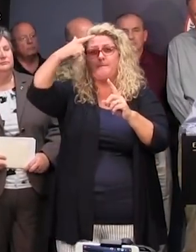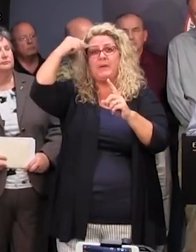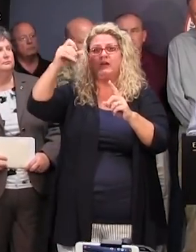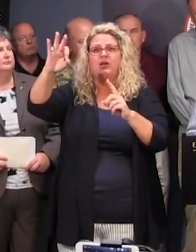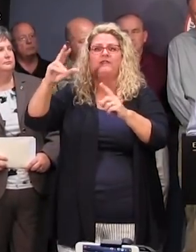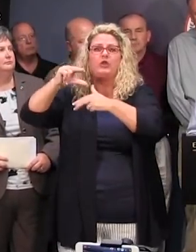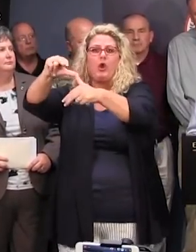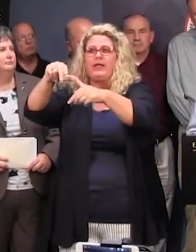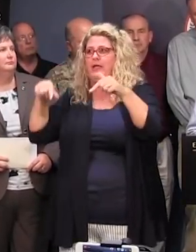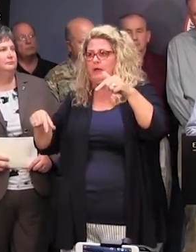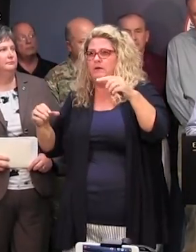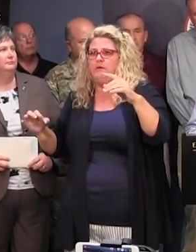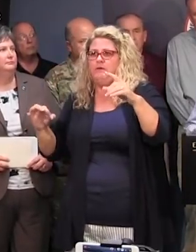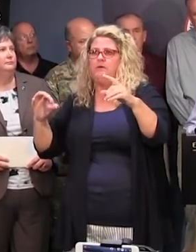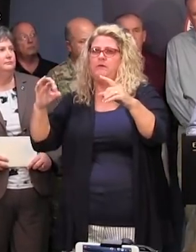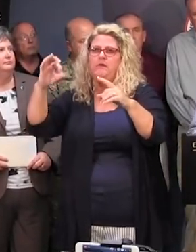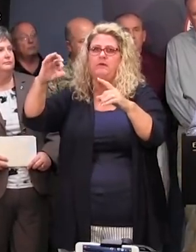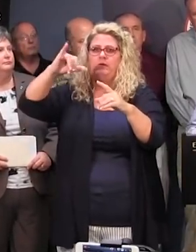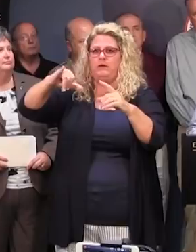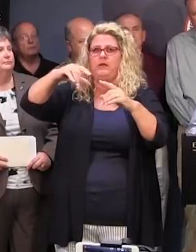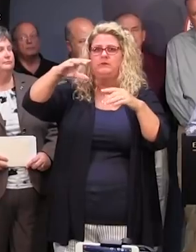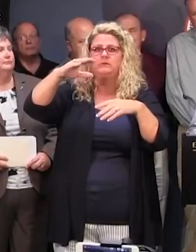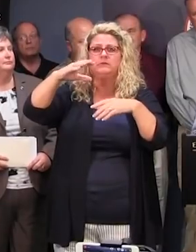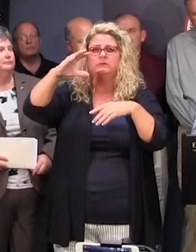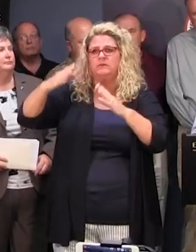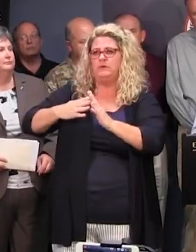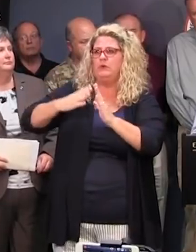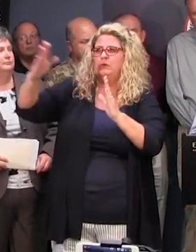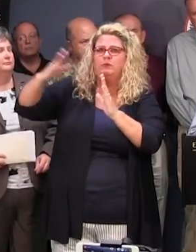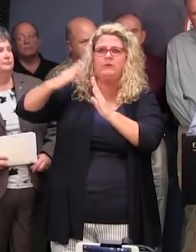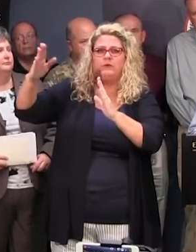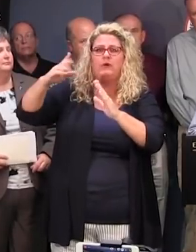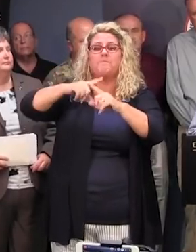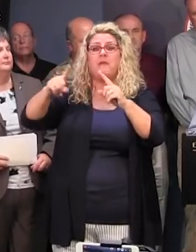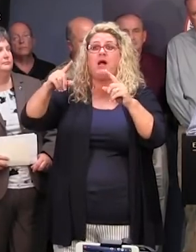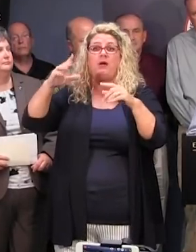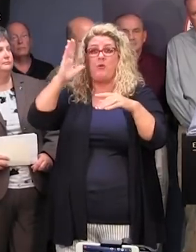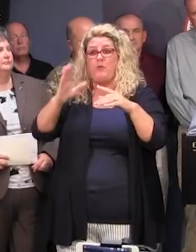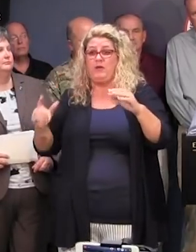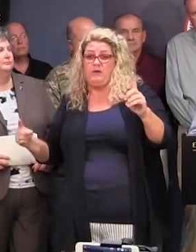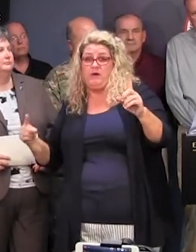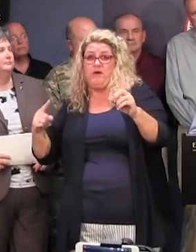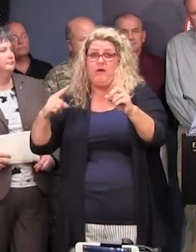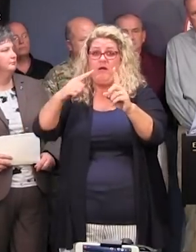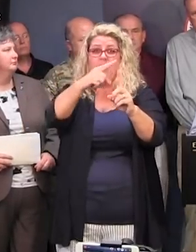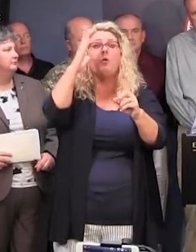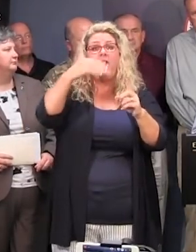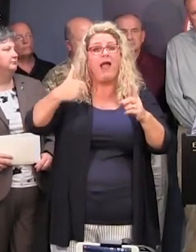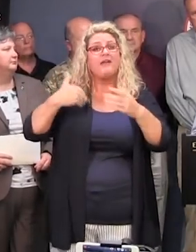as it stalls just offshore. But as the hurricane, as it weakens and moves across the state, we will see other areas with heavy rainfall.